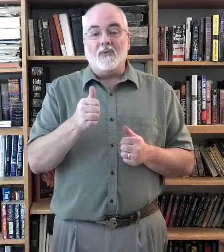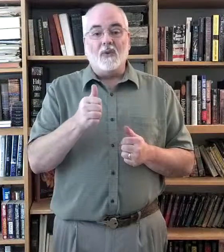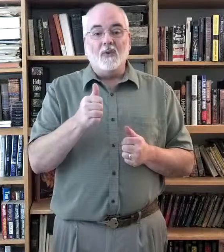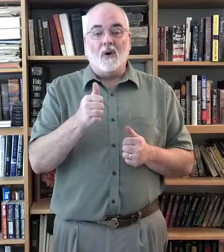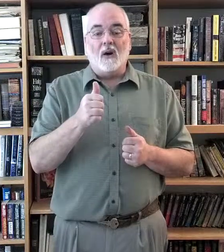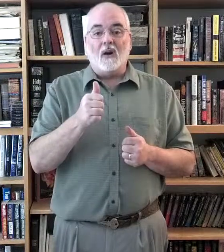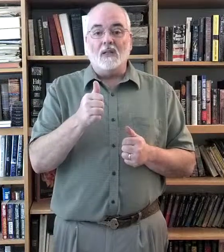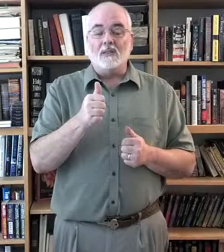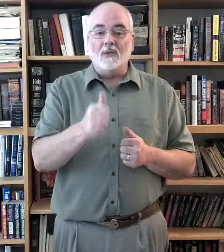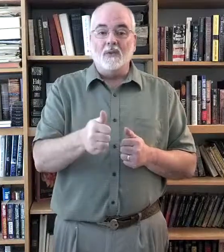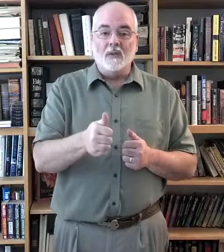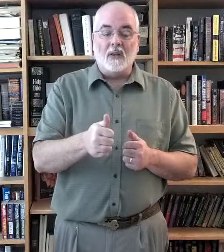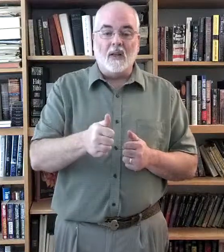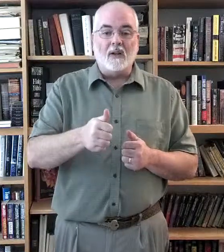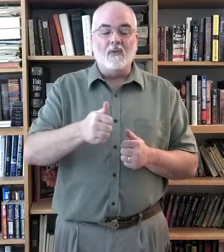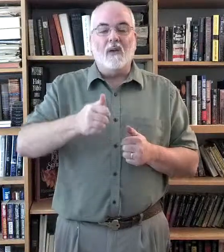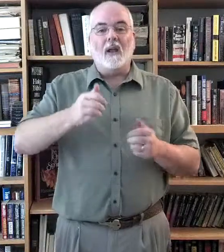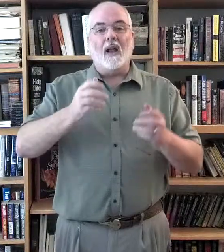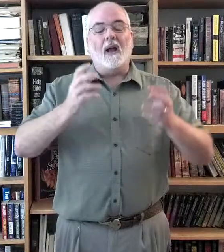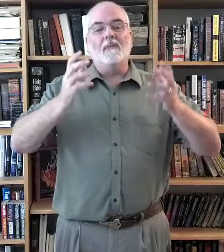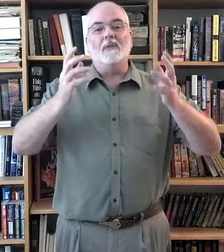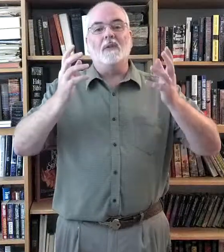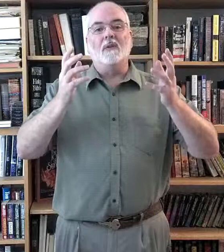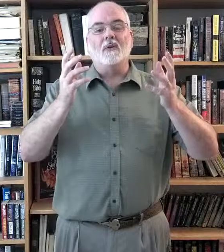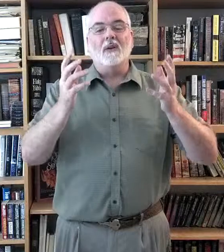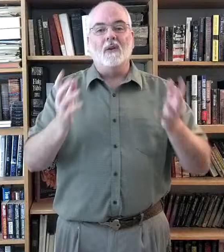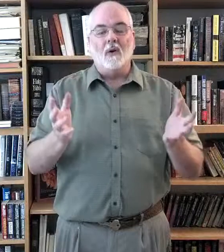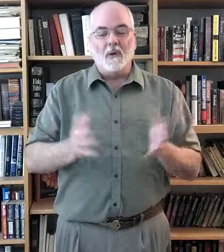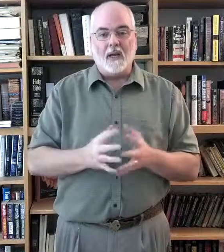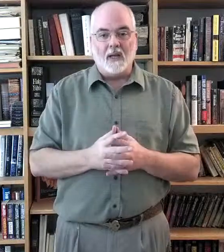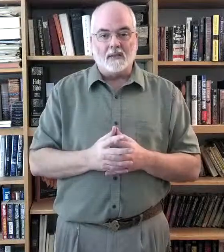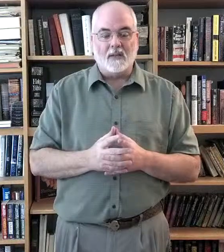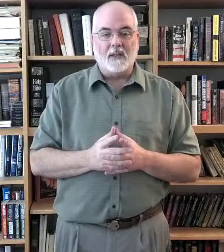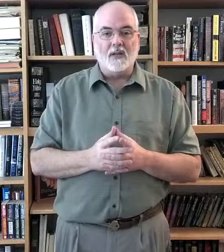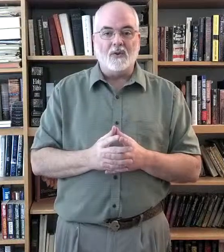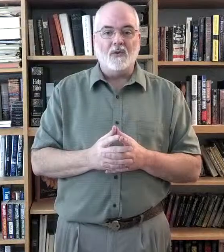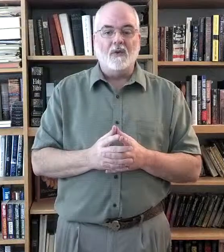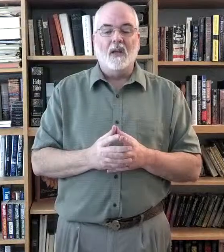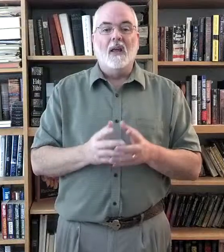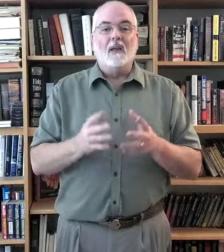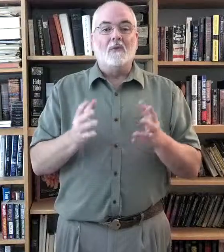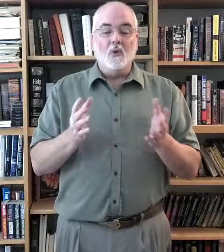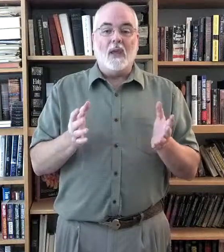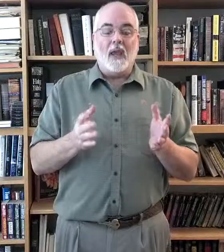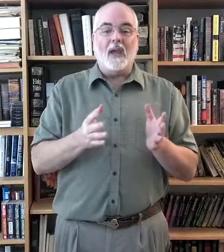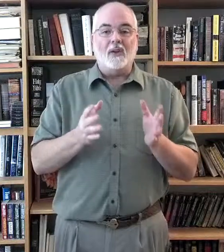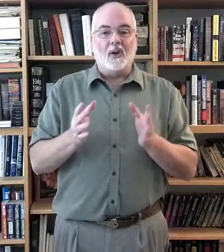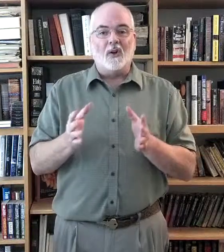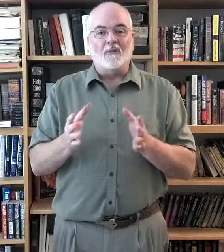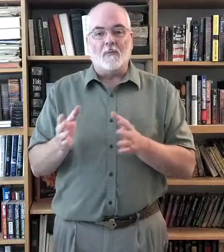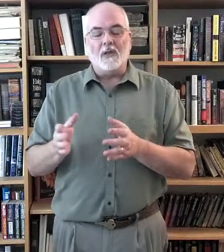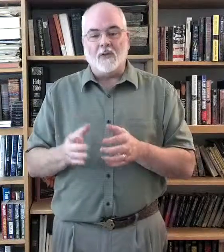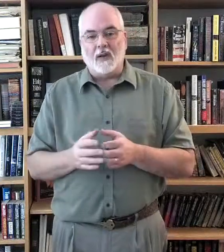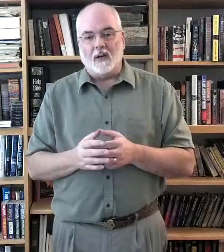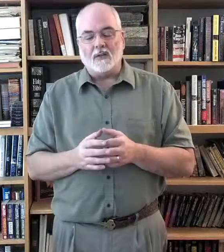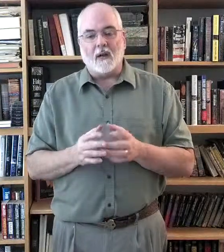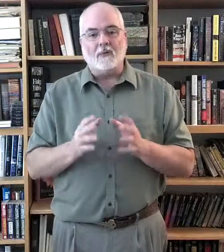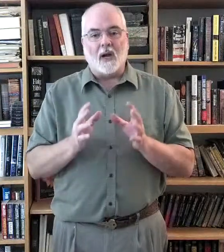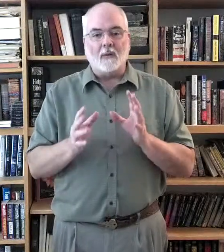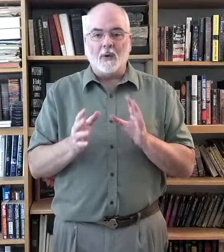you are a student and you've got absolutely nobody else to teach you, you can learn from these videos. I'm trying to put them